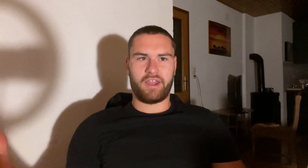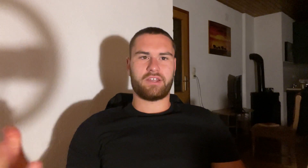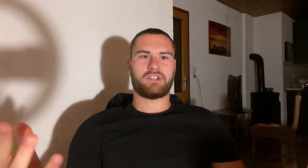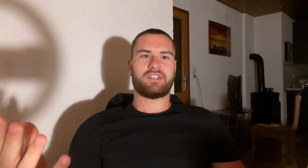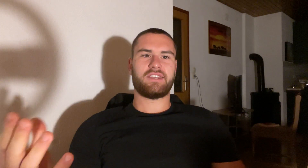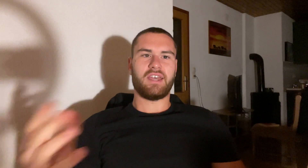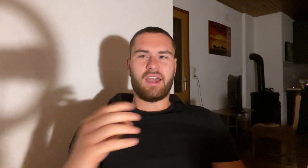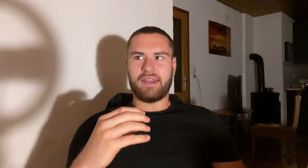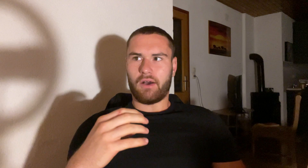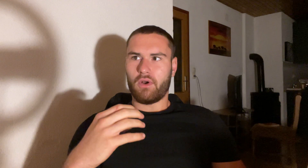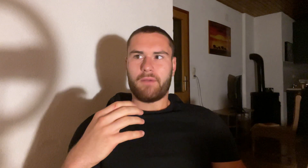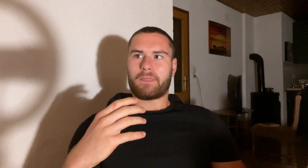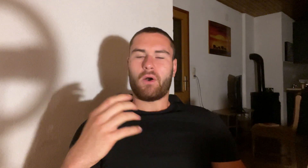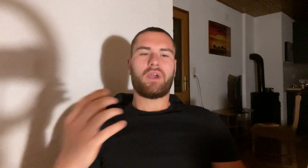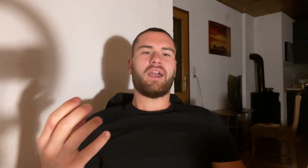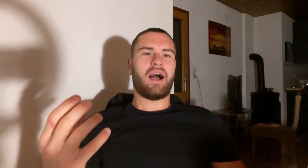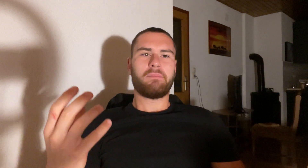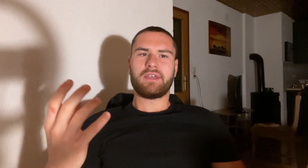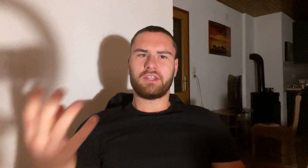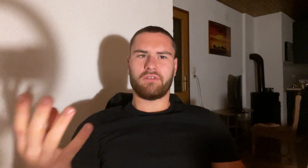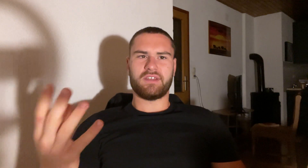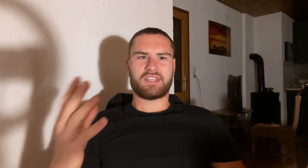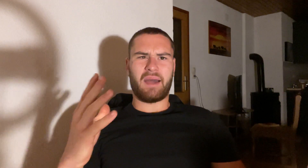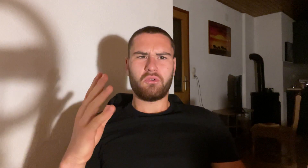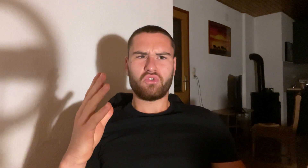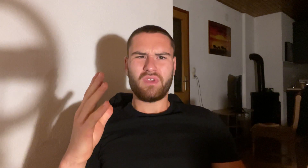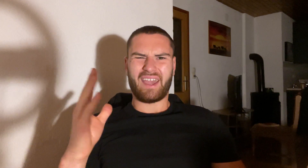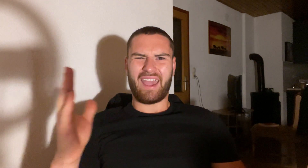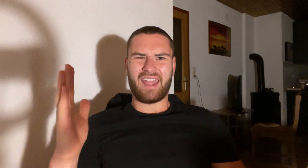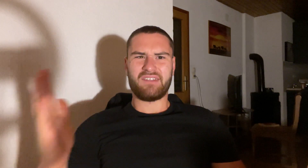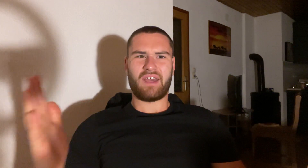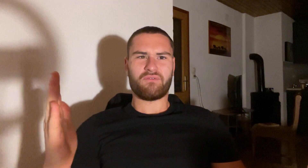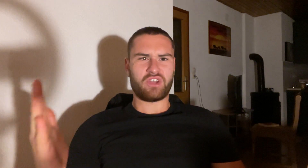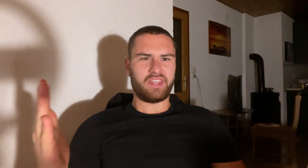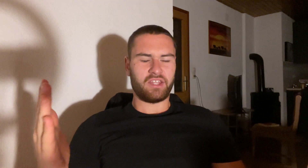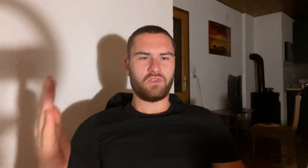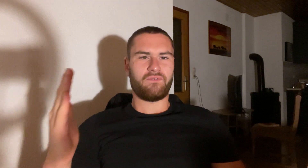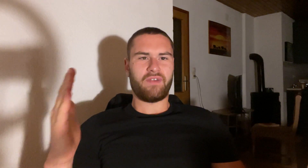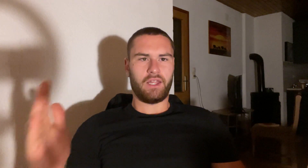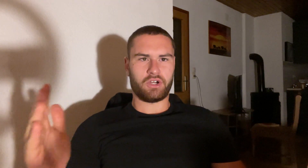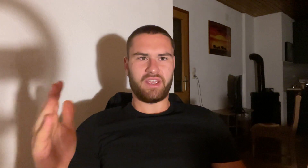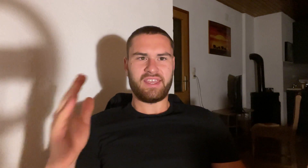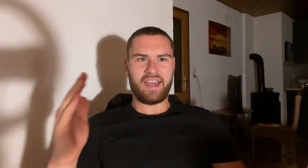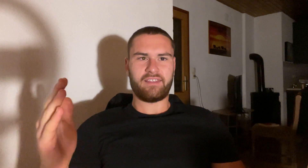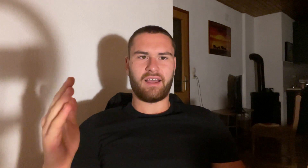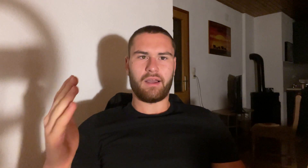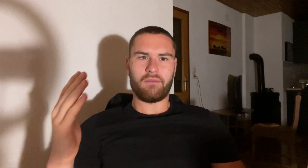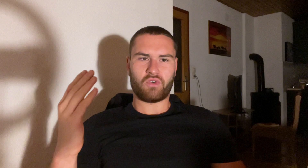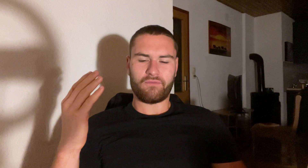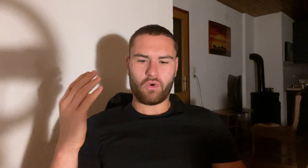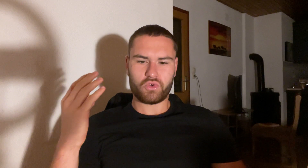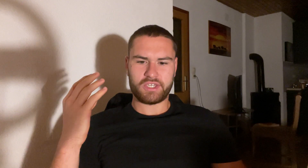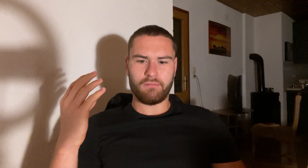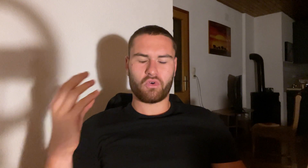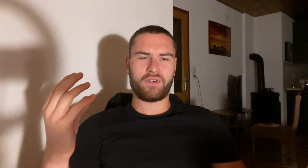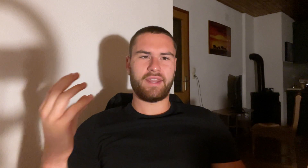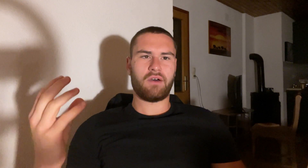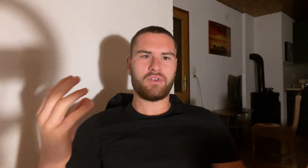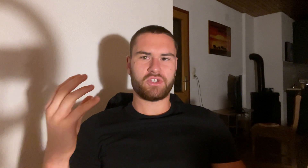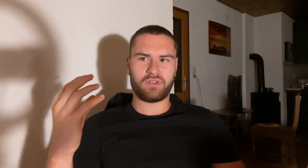exercise. Now, okay, I'm guilty of this. I'm not doing everything to failure yet. What I'm focusing more right now is I'm